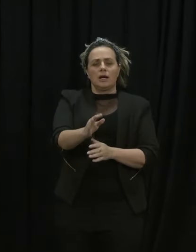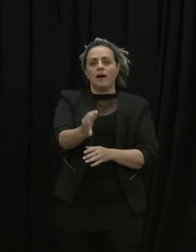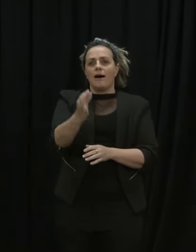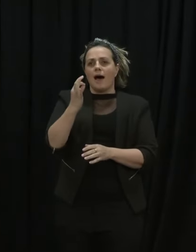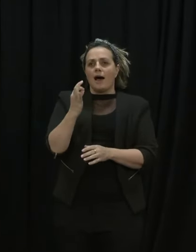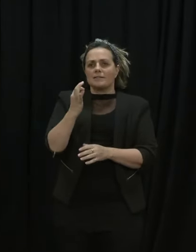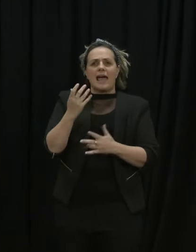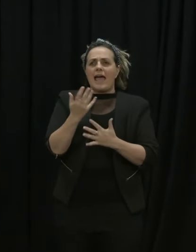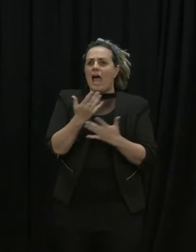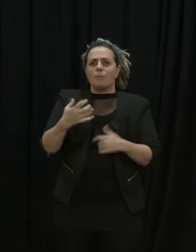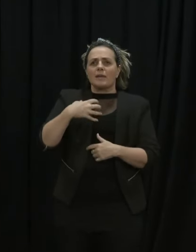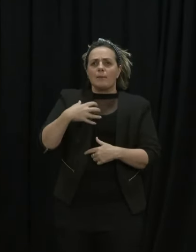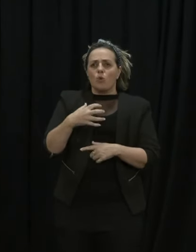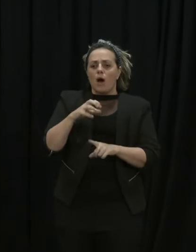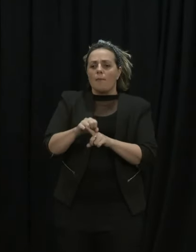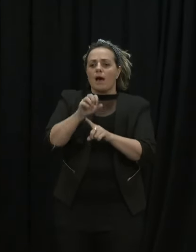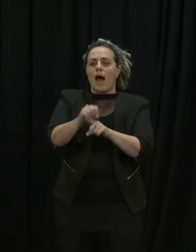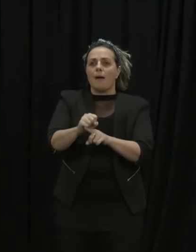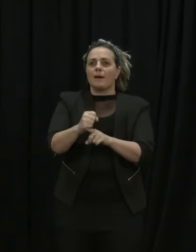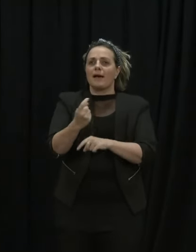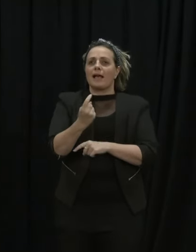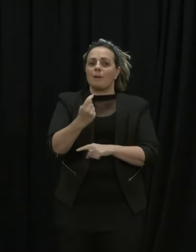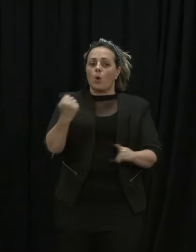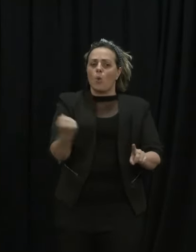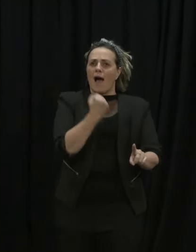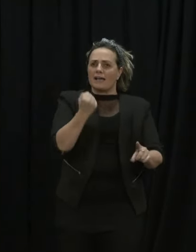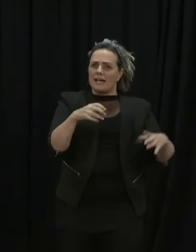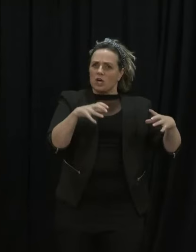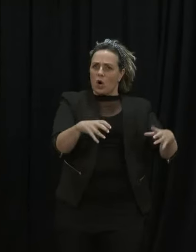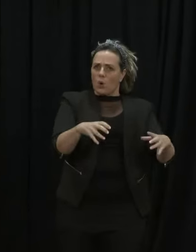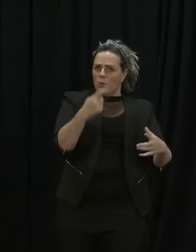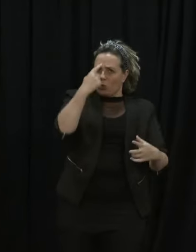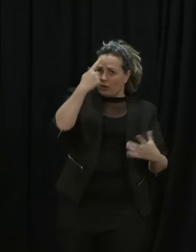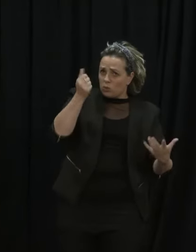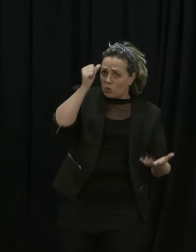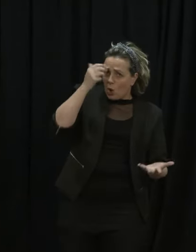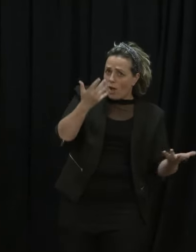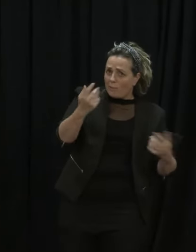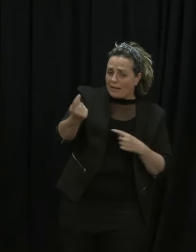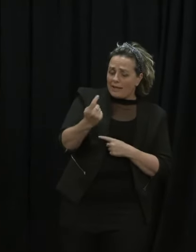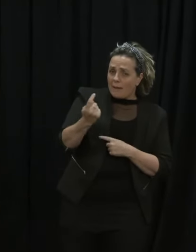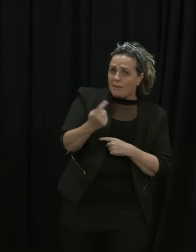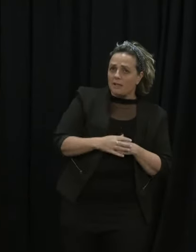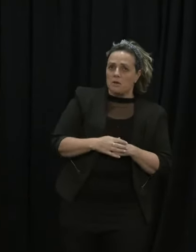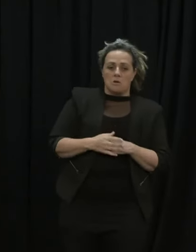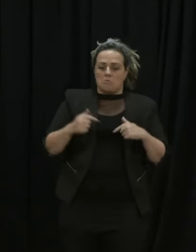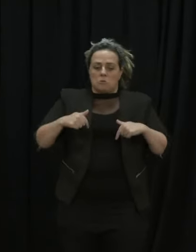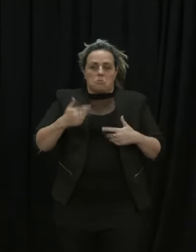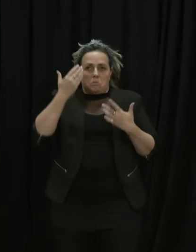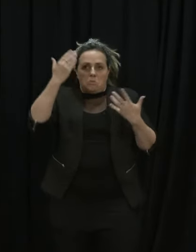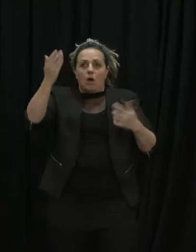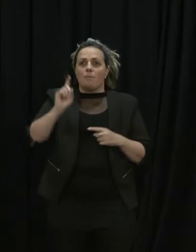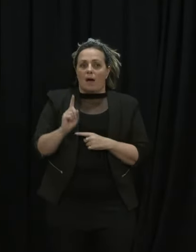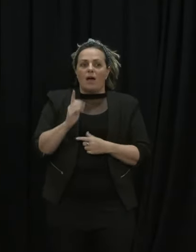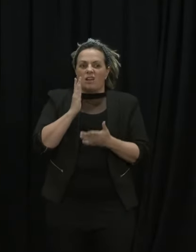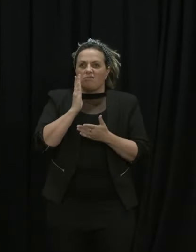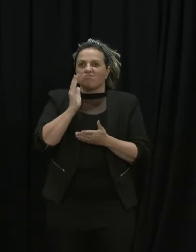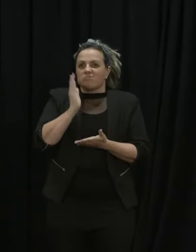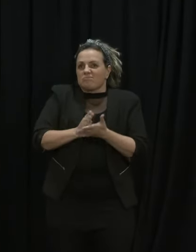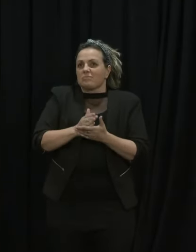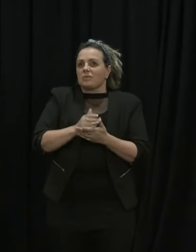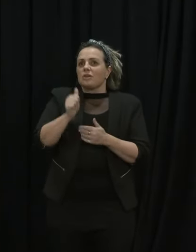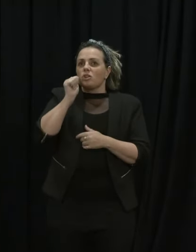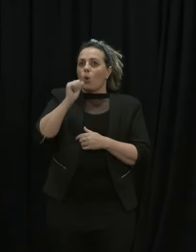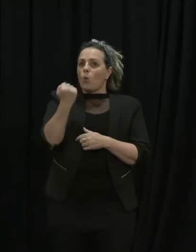more cases there could be in the Waikato? Oh, well, I don't have that in front of me here today, but there undoubtedly will be more cases in the Waikato because